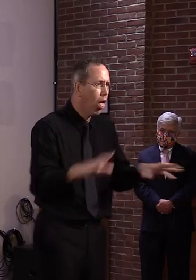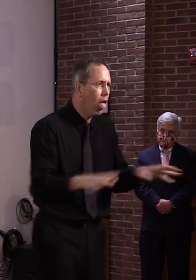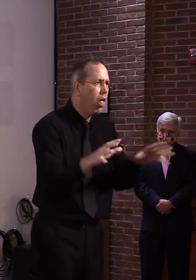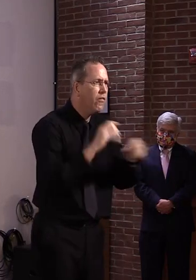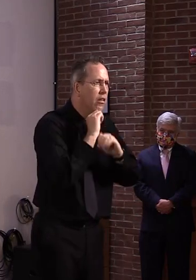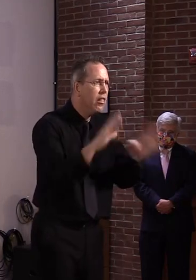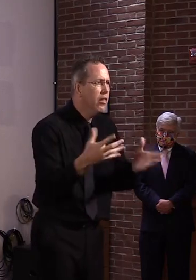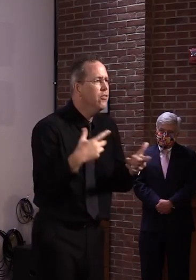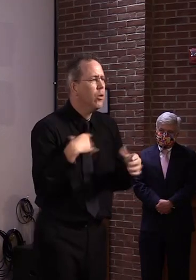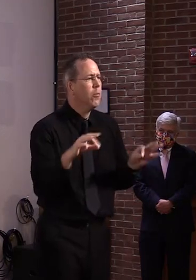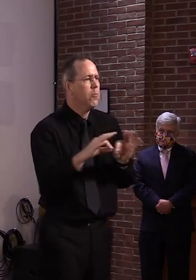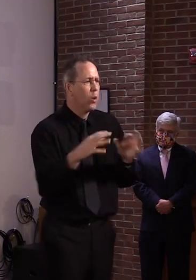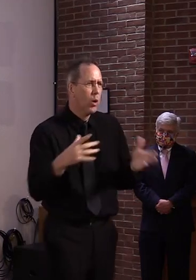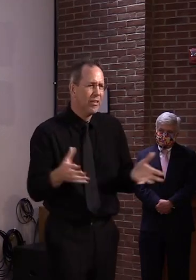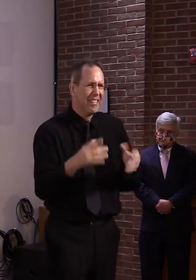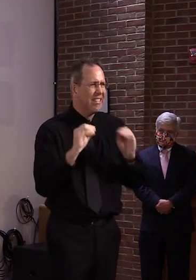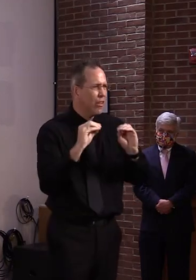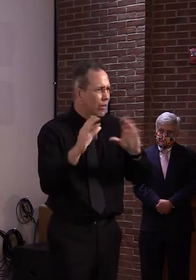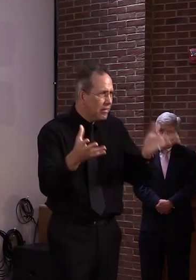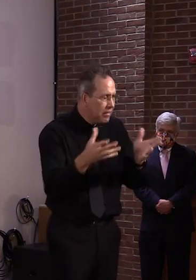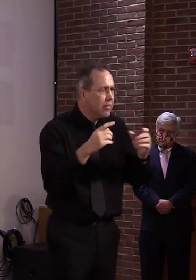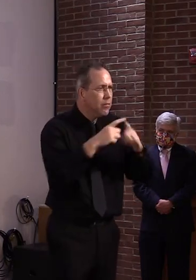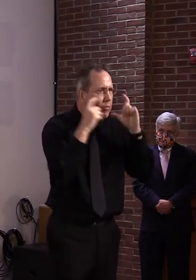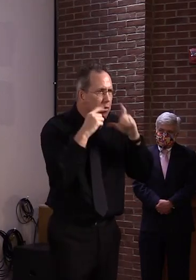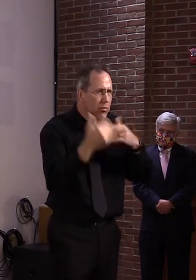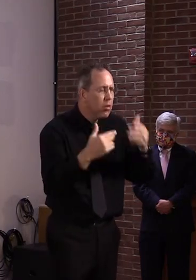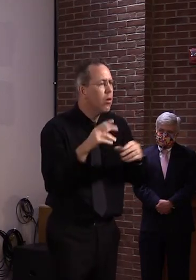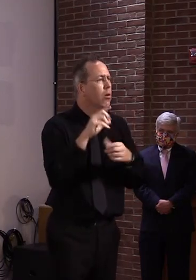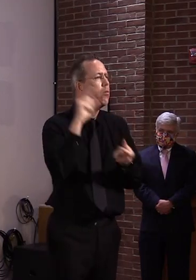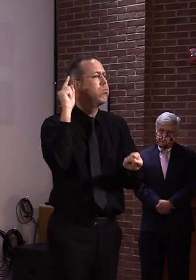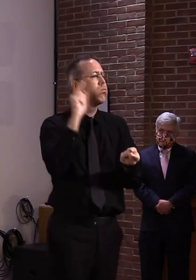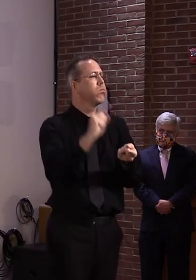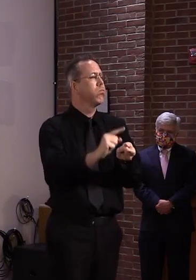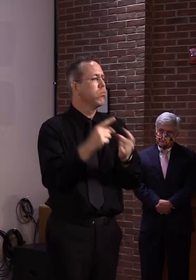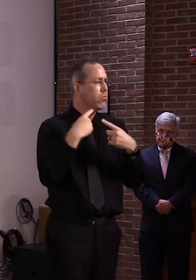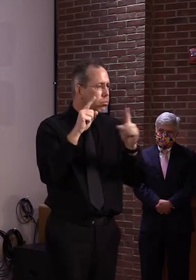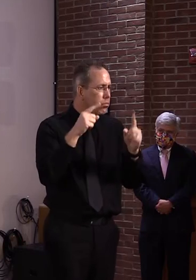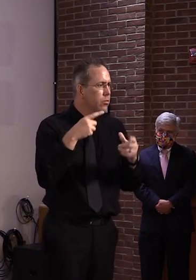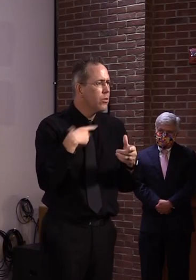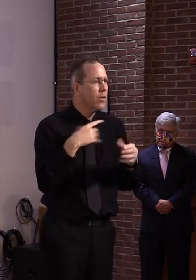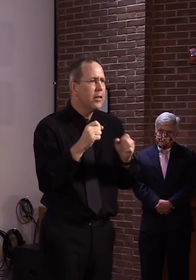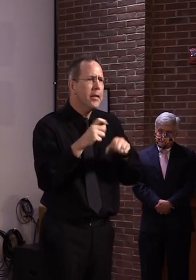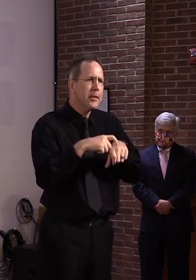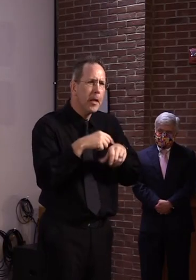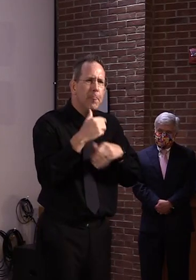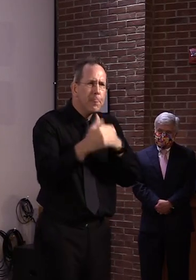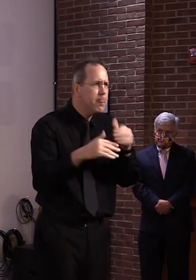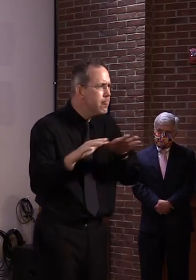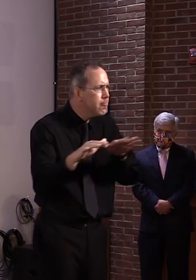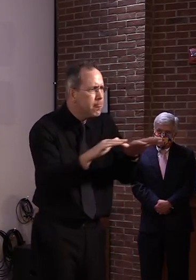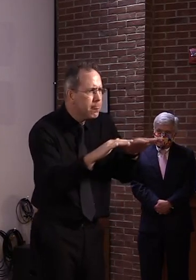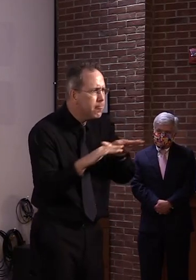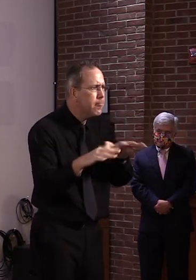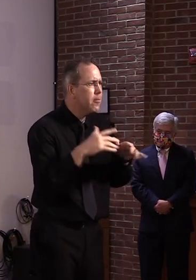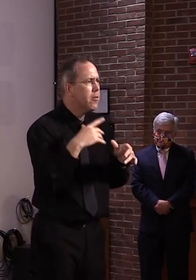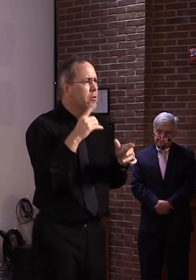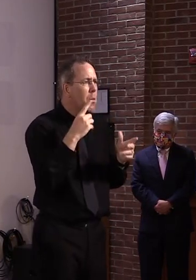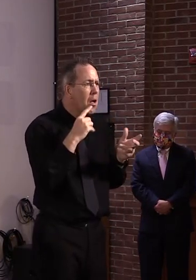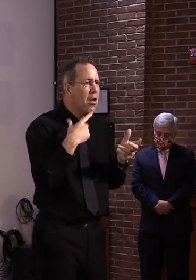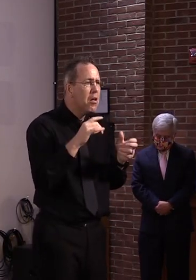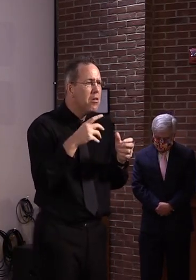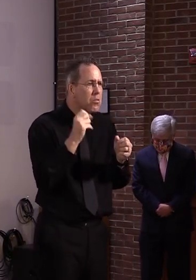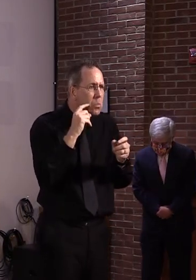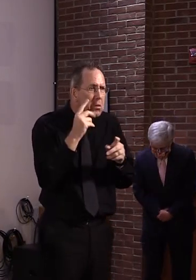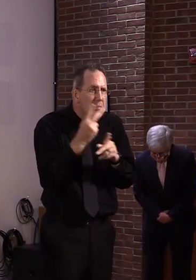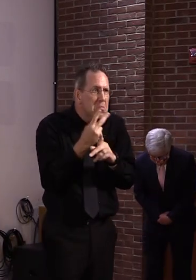and follow the data that we need because we have to sort of do things very, very quickly. But it will be apparent all around you.